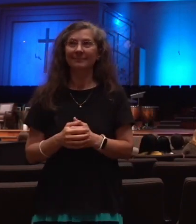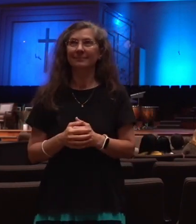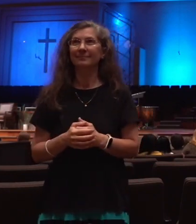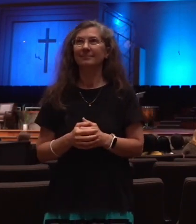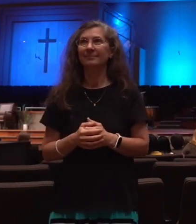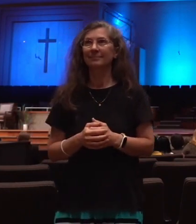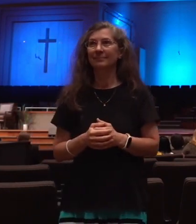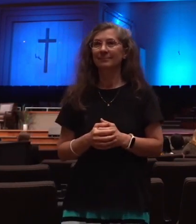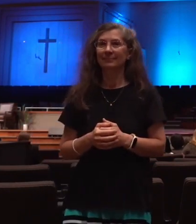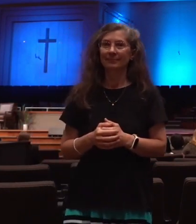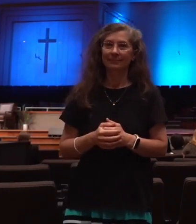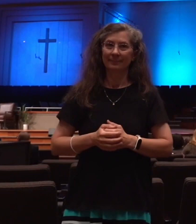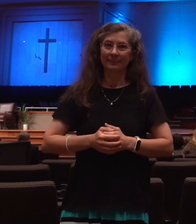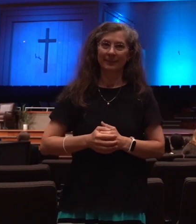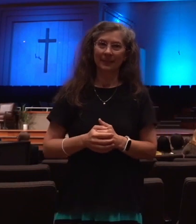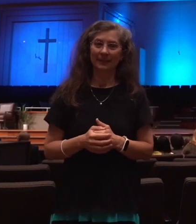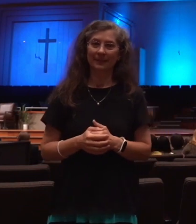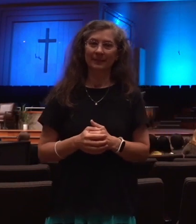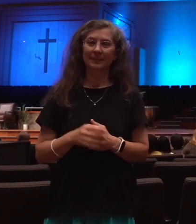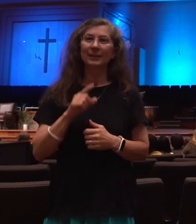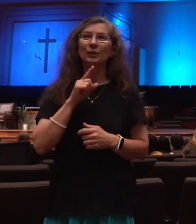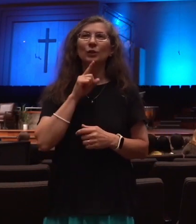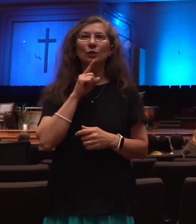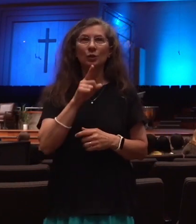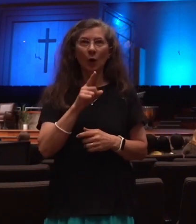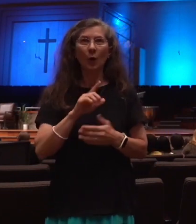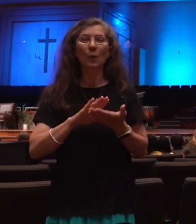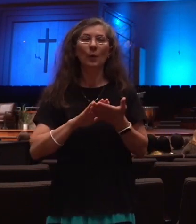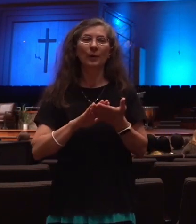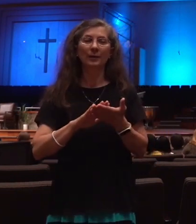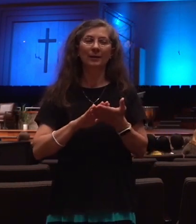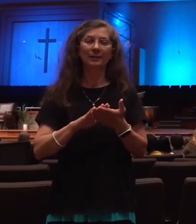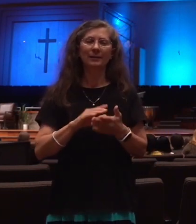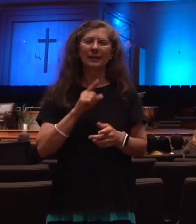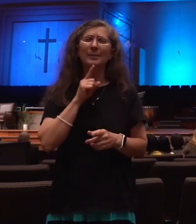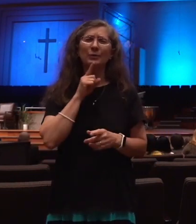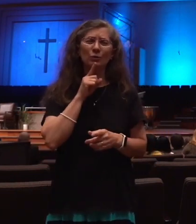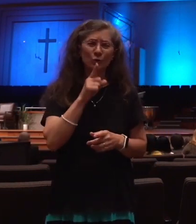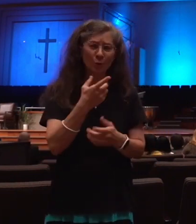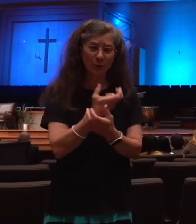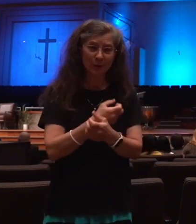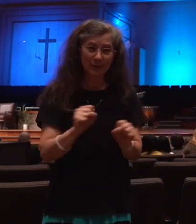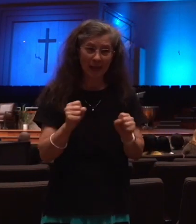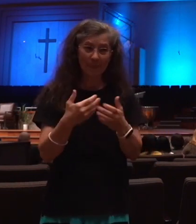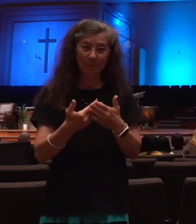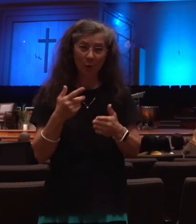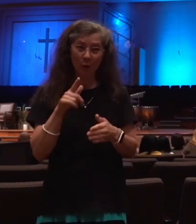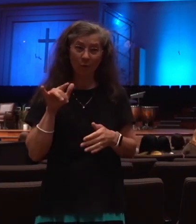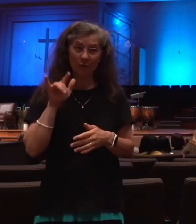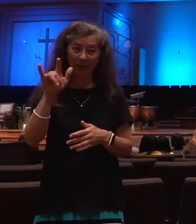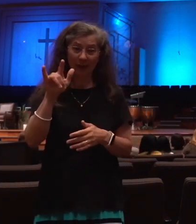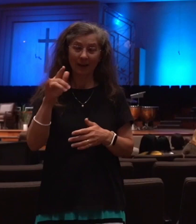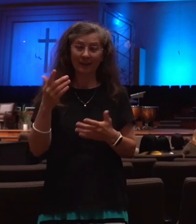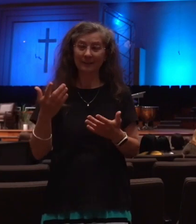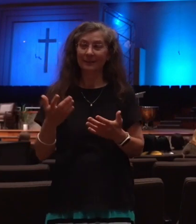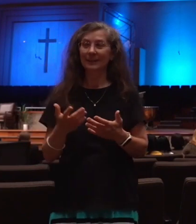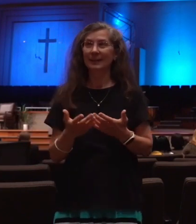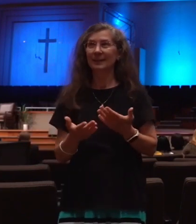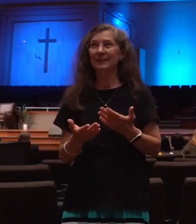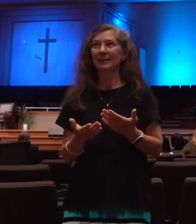So better make sure you're saved before you take another flight because the rapture comes, you may have to fly the plane